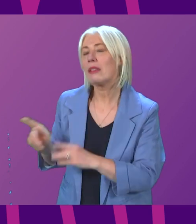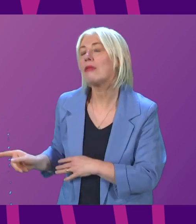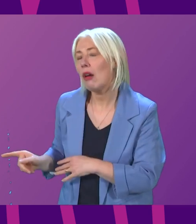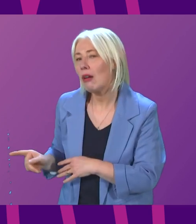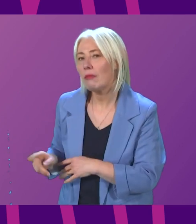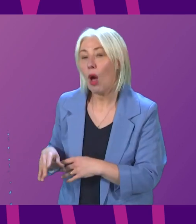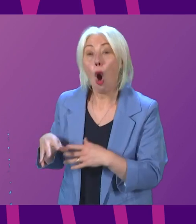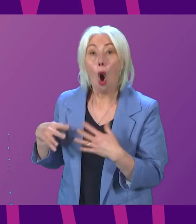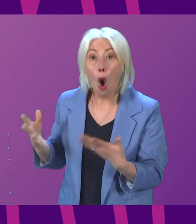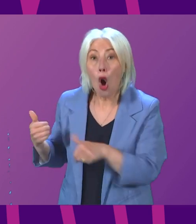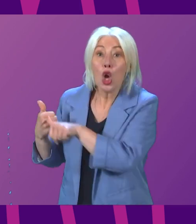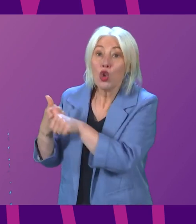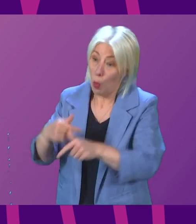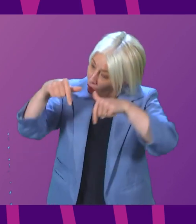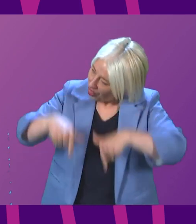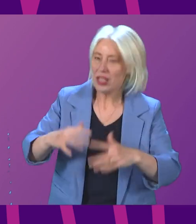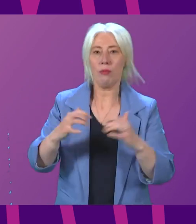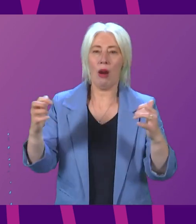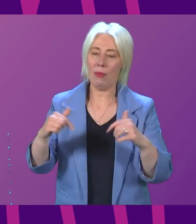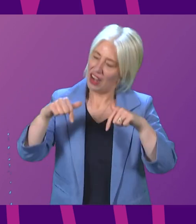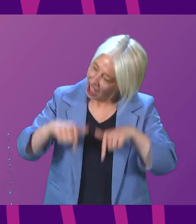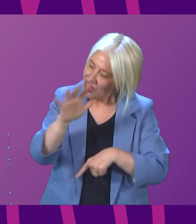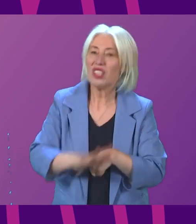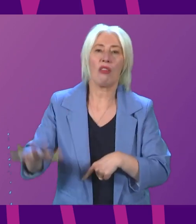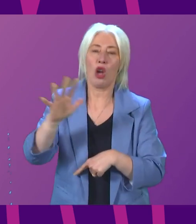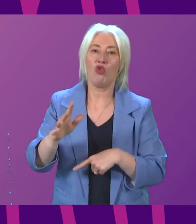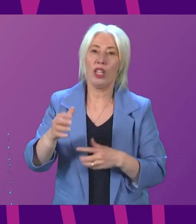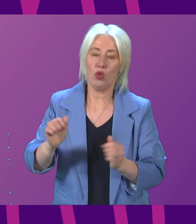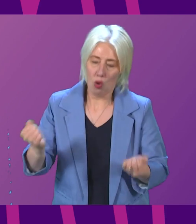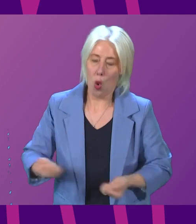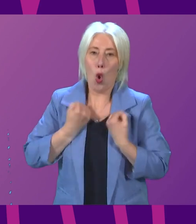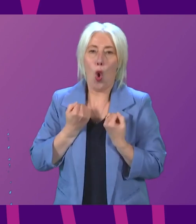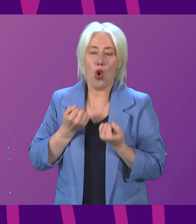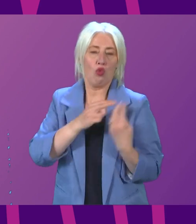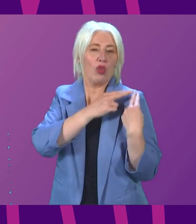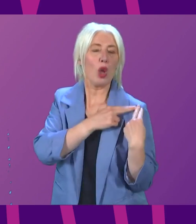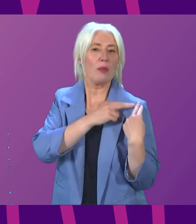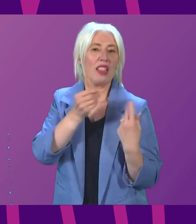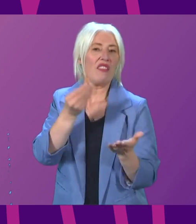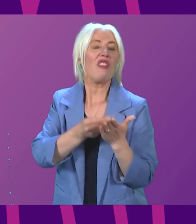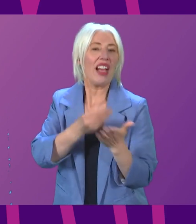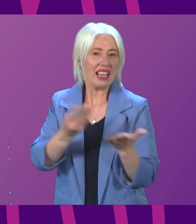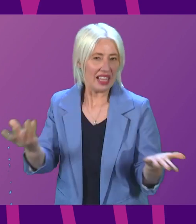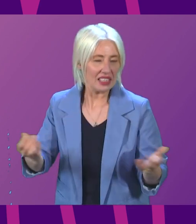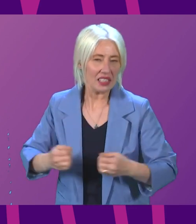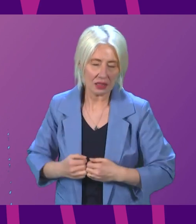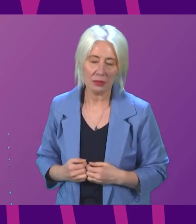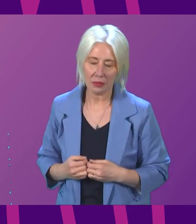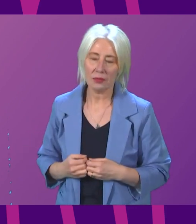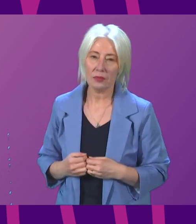still, support this Parliament and this country having full financial responsibility. And he asked me,